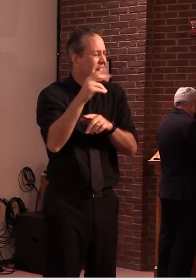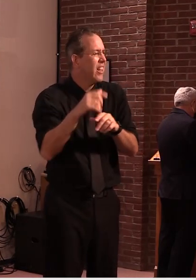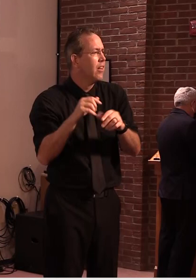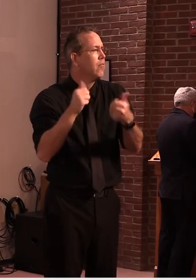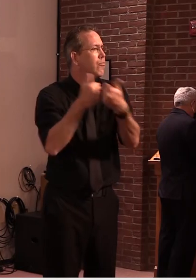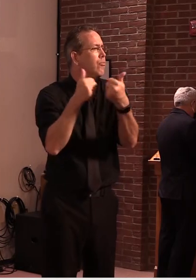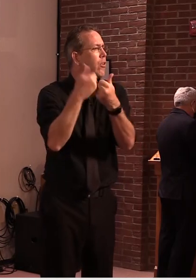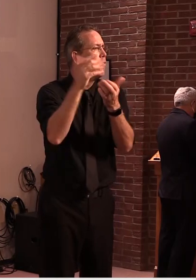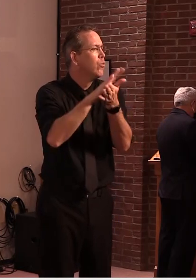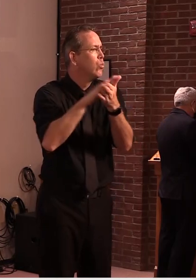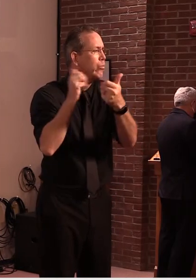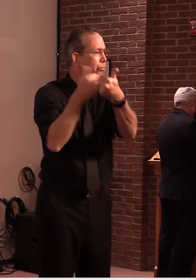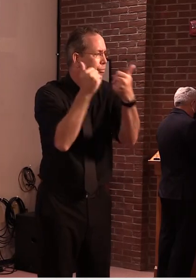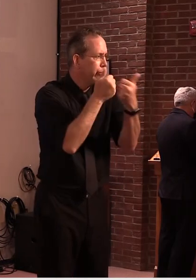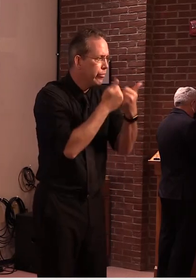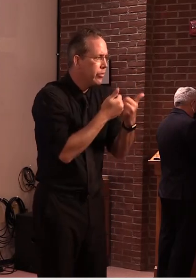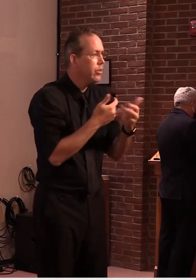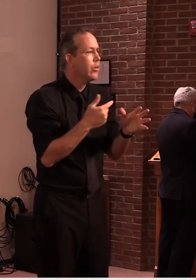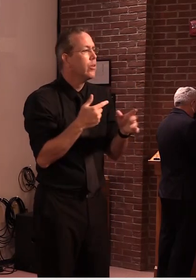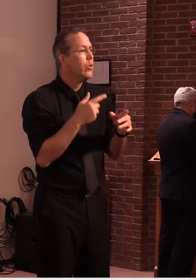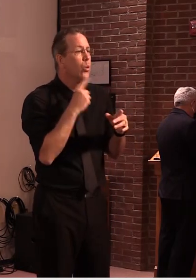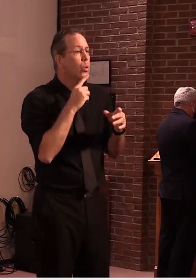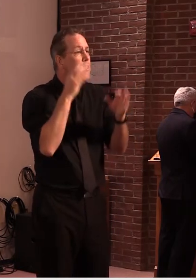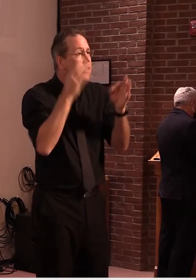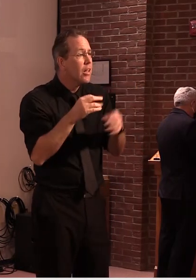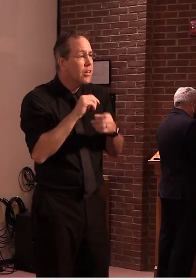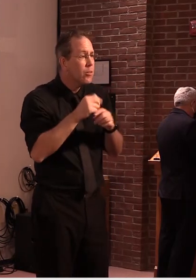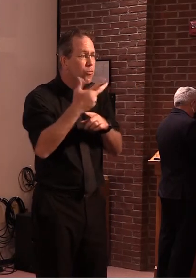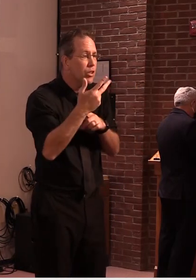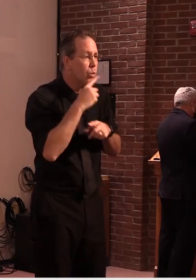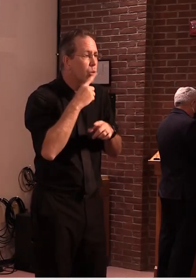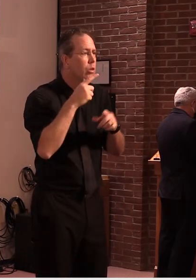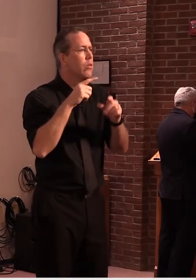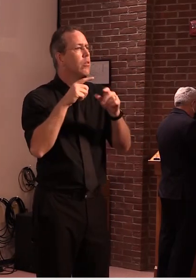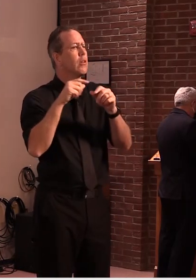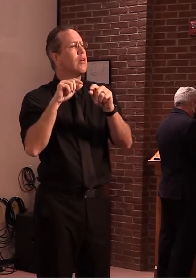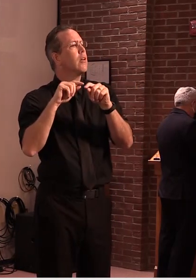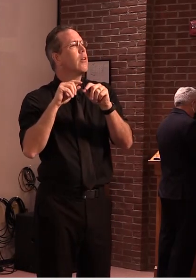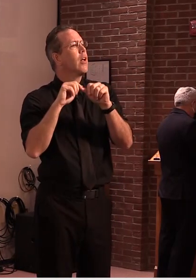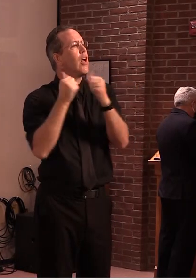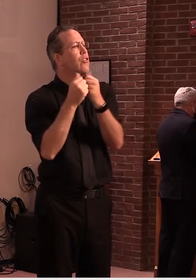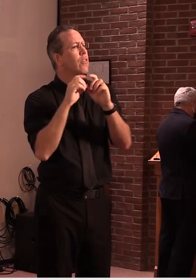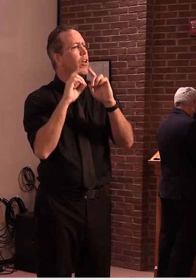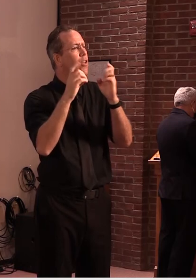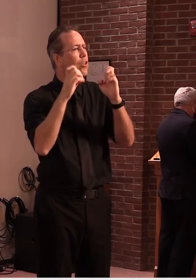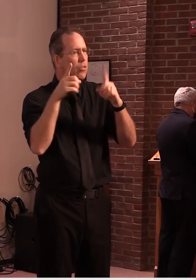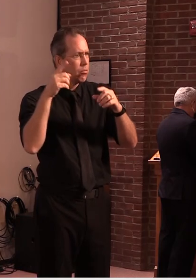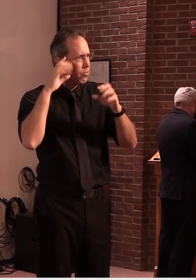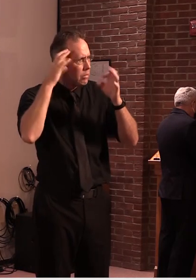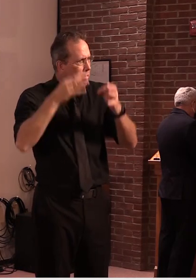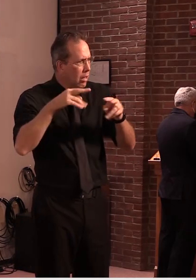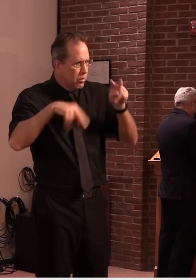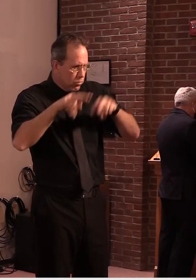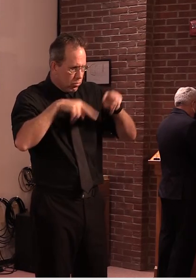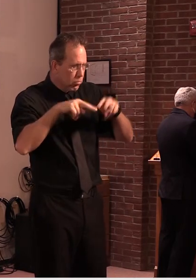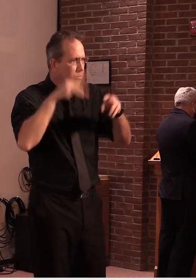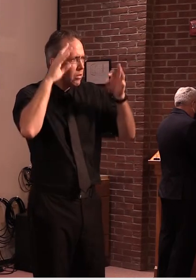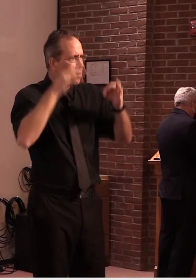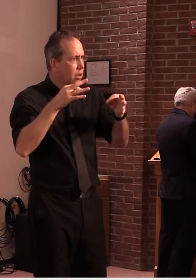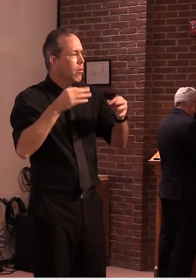be made by the agency of education in consultation with the department of health and is anticipated to be